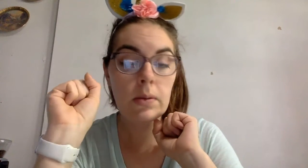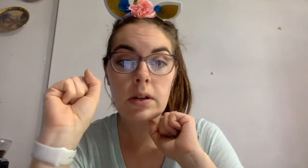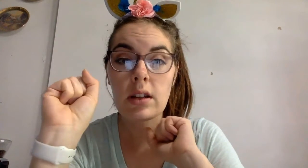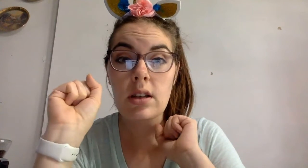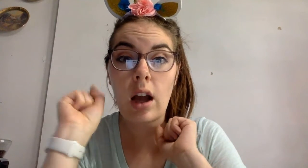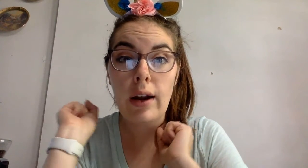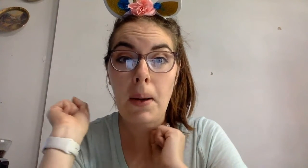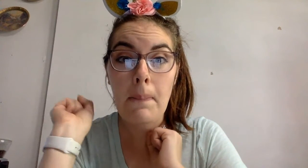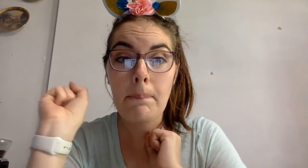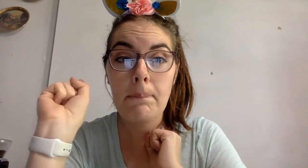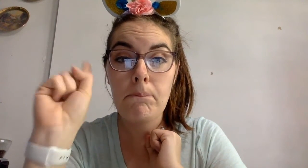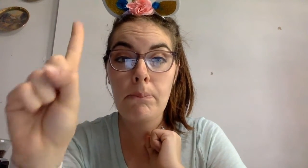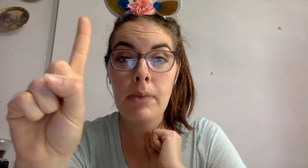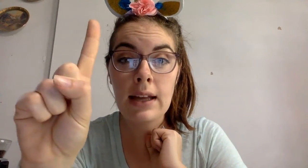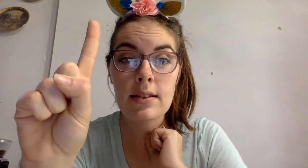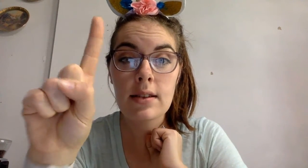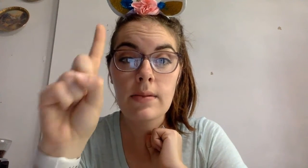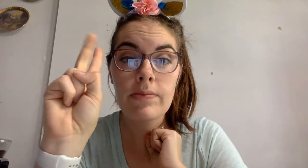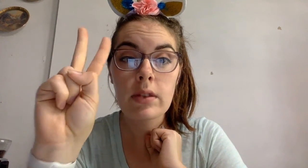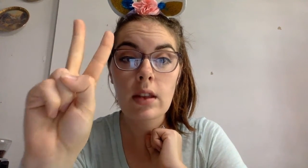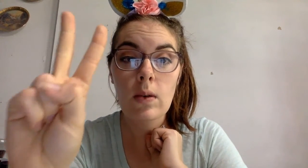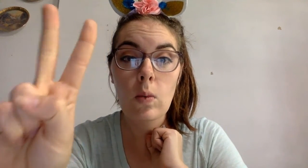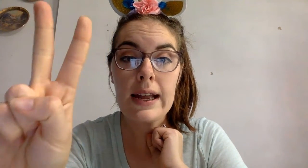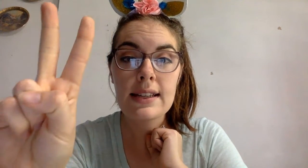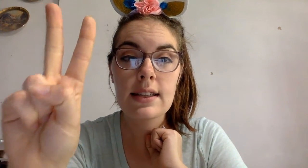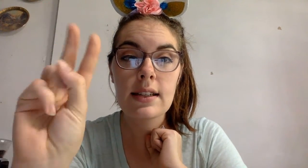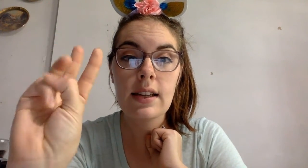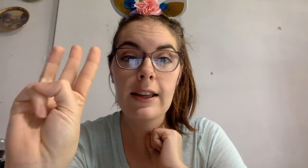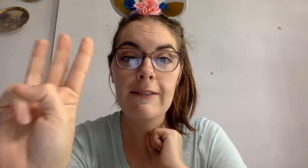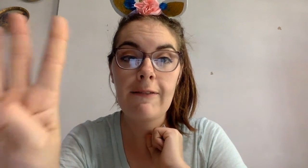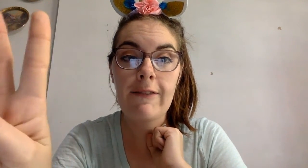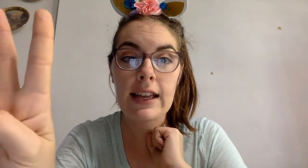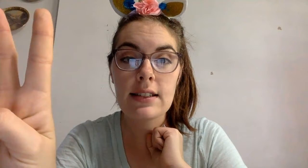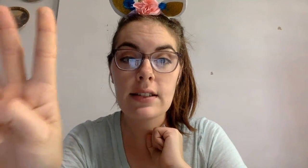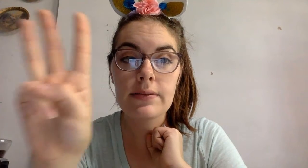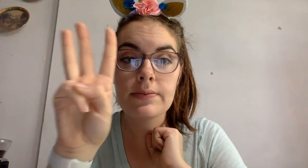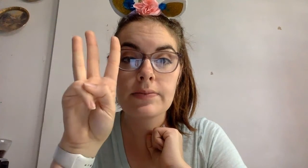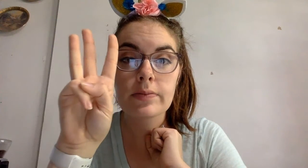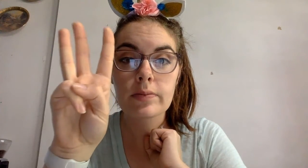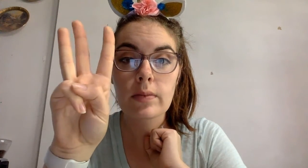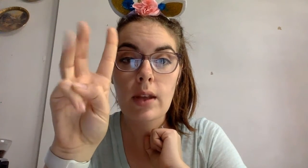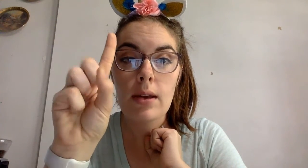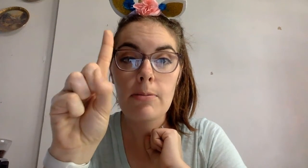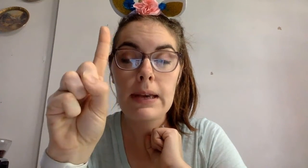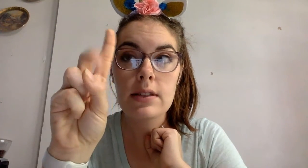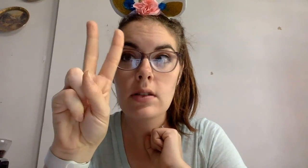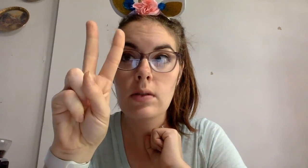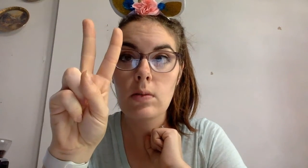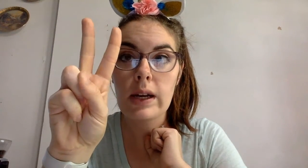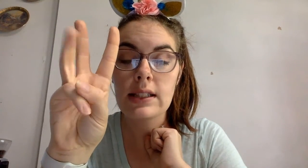words are bet, wet, vet. Bet, wet,